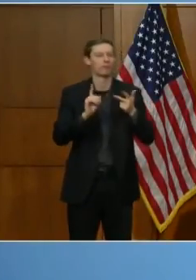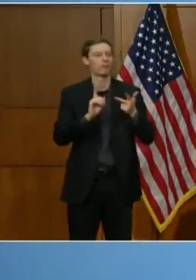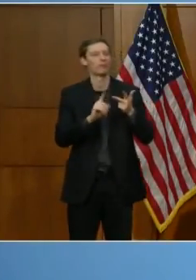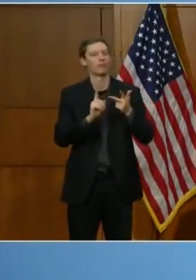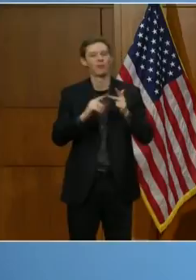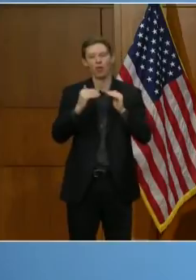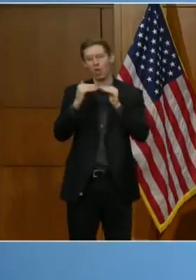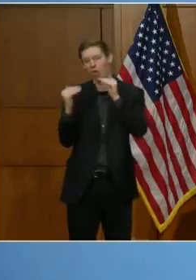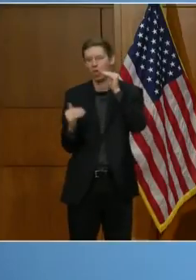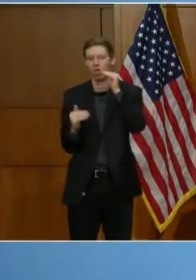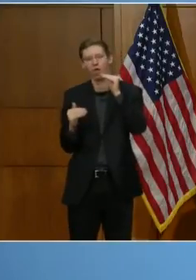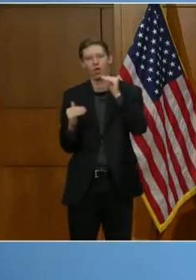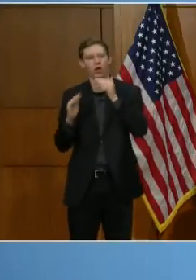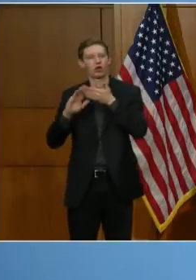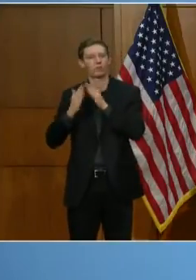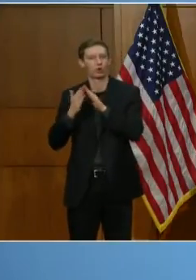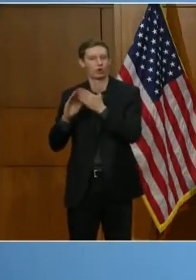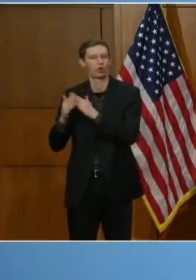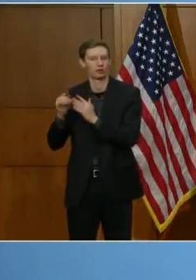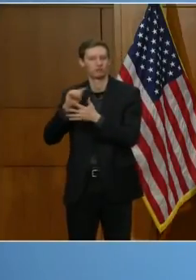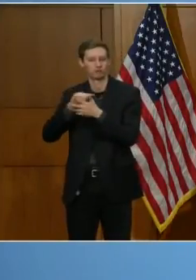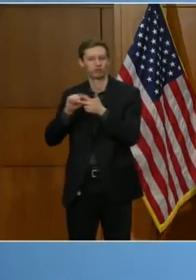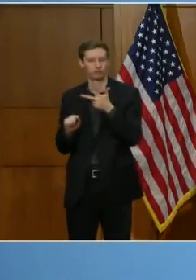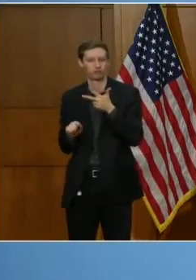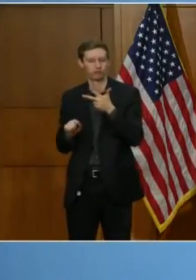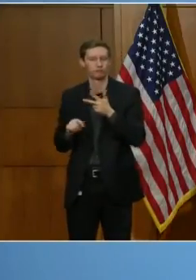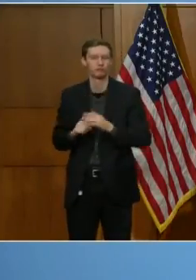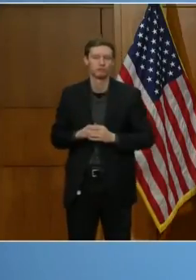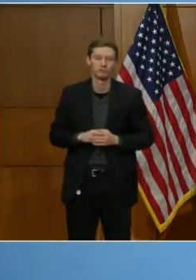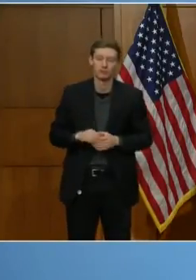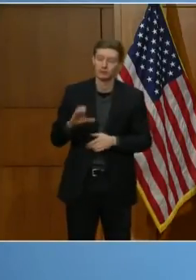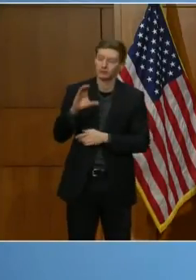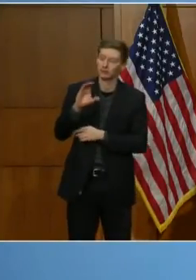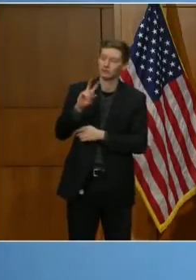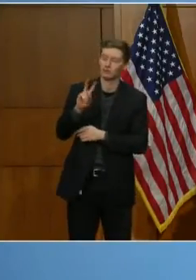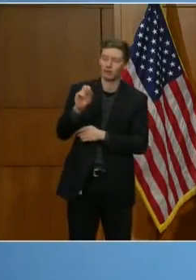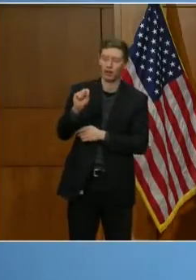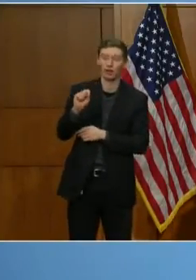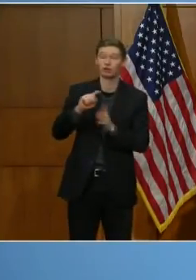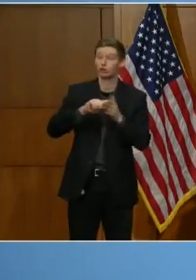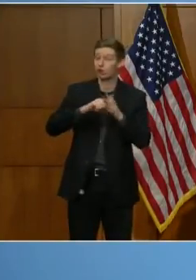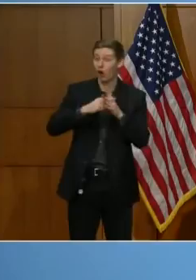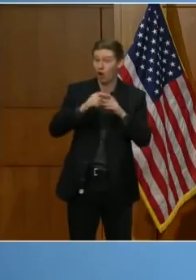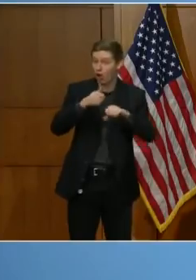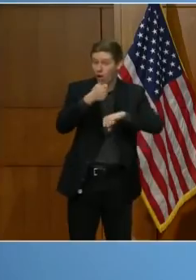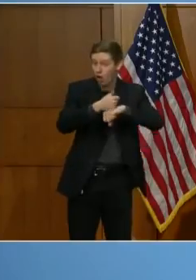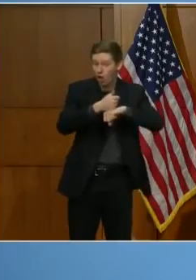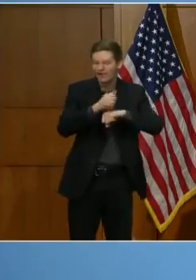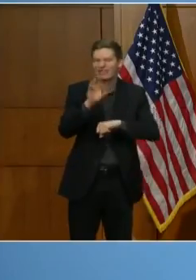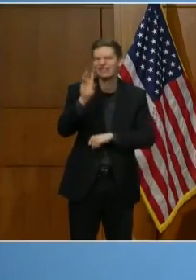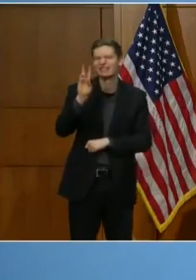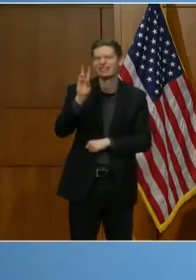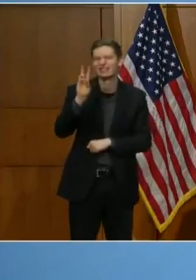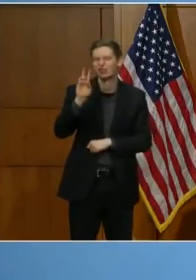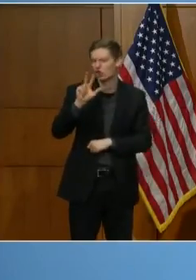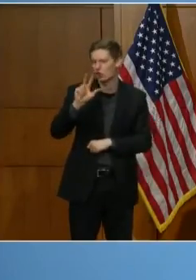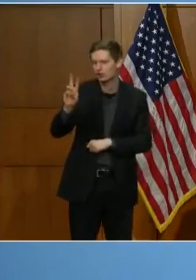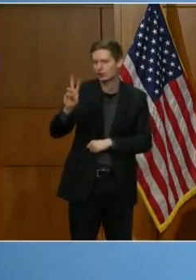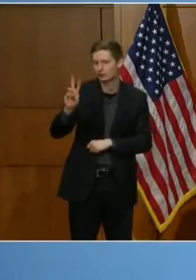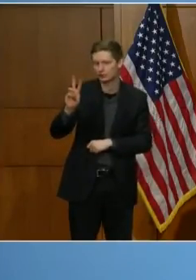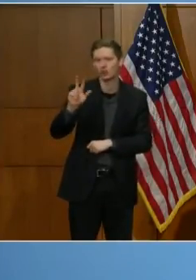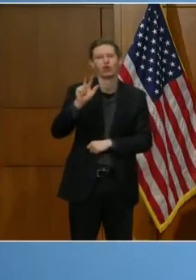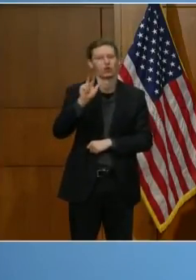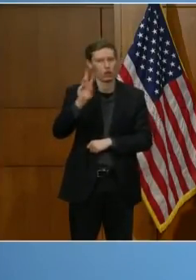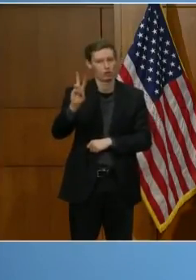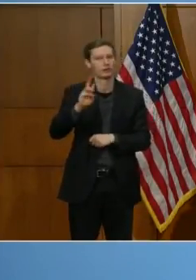communities. CVS is starting with 36 locations sometime late next week. These